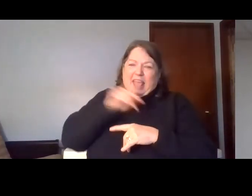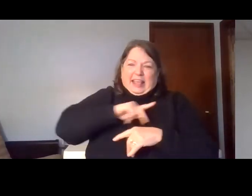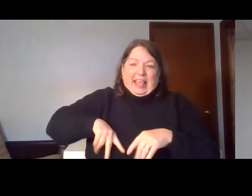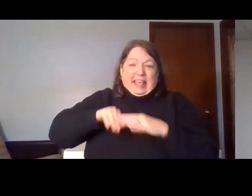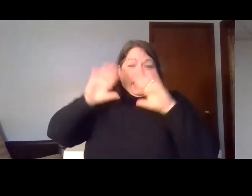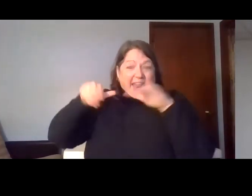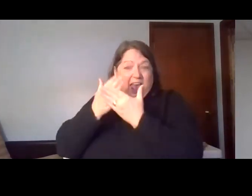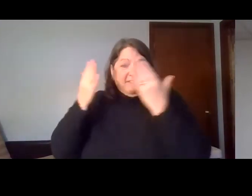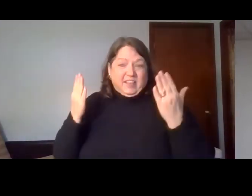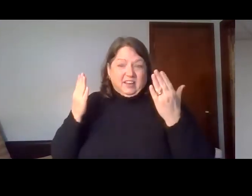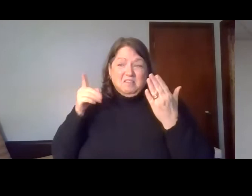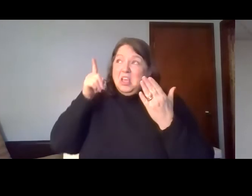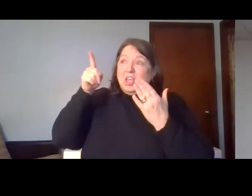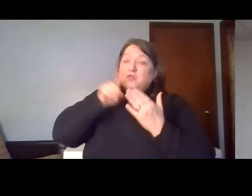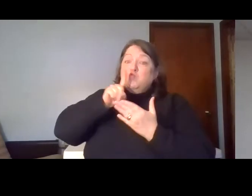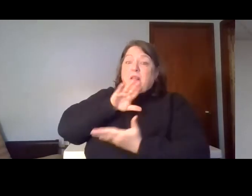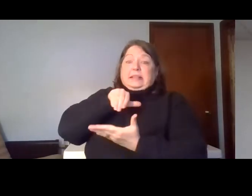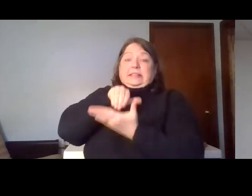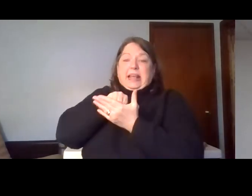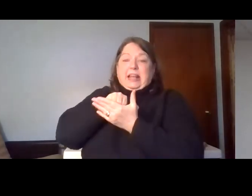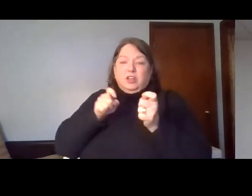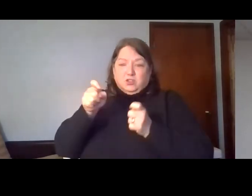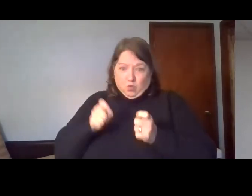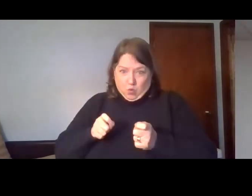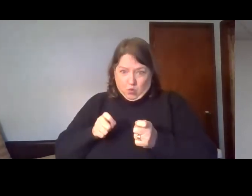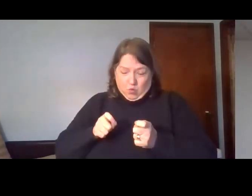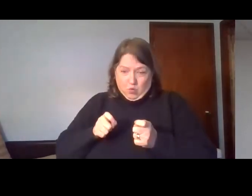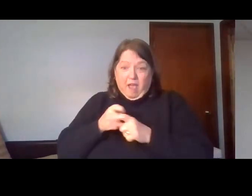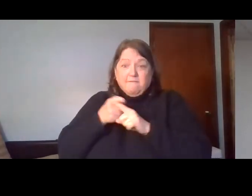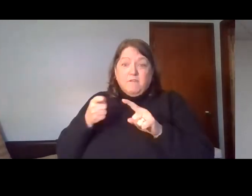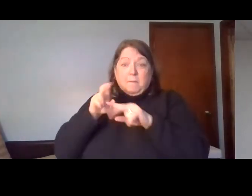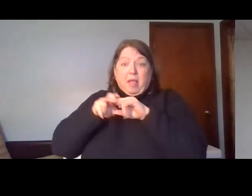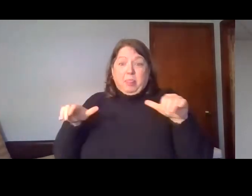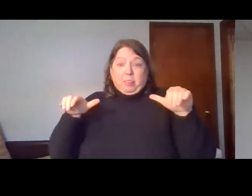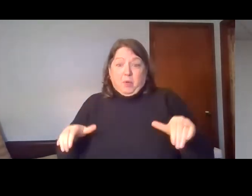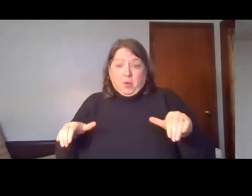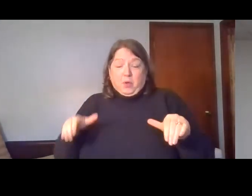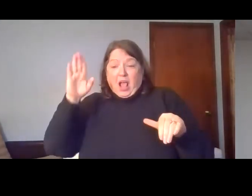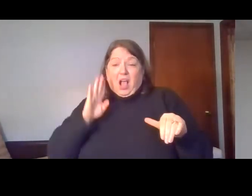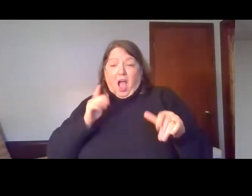of God, and from that throne, God governs his universe.